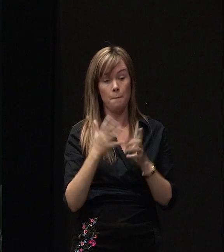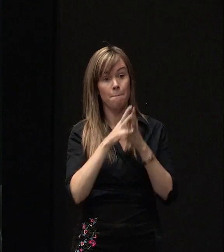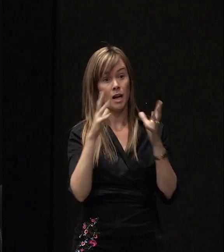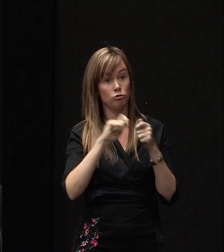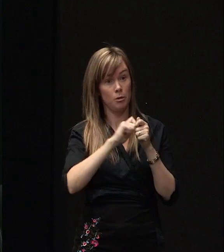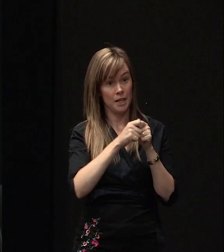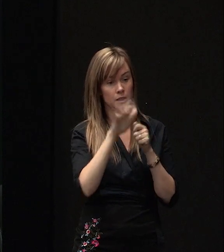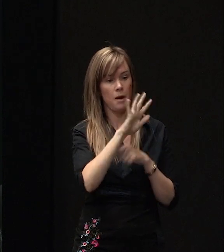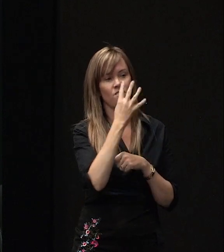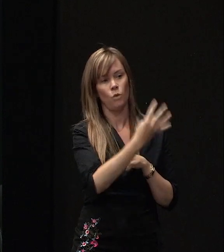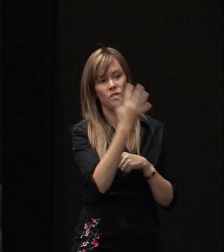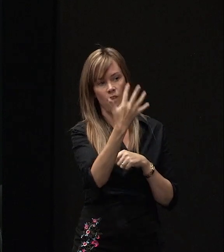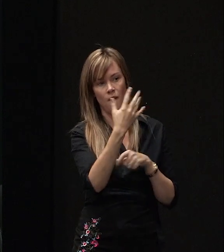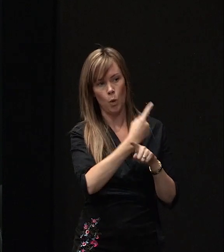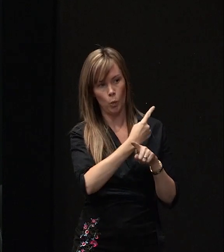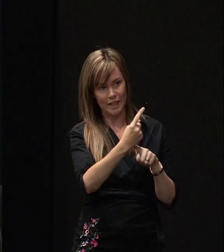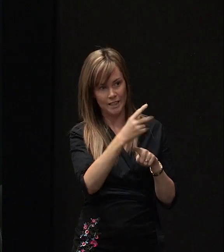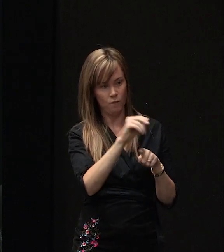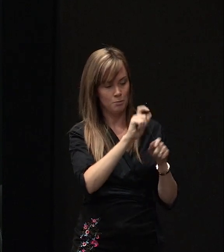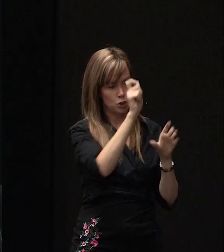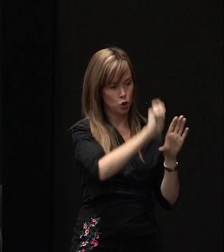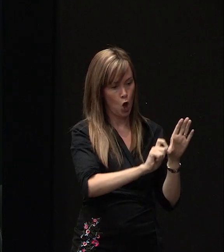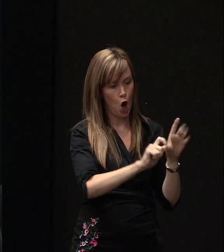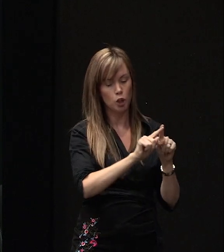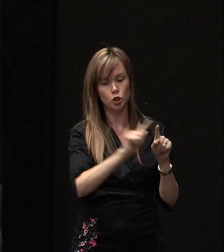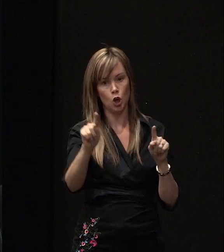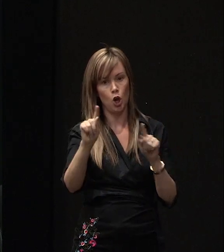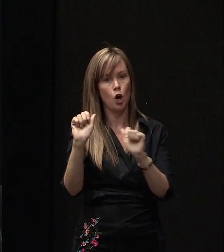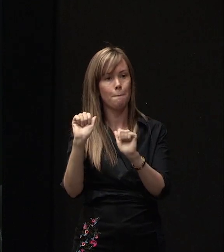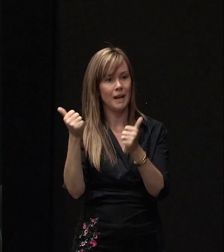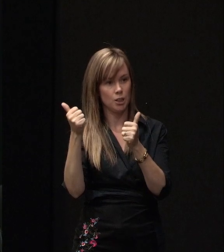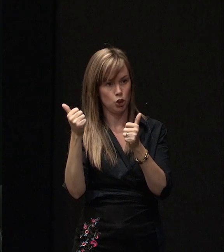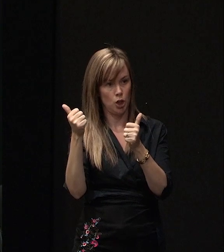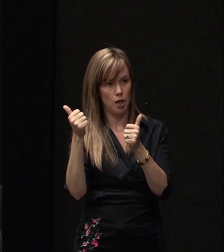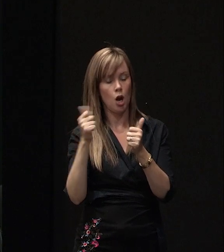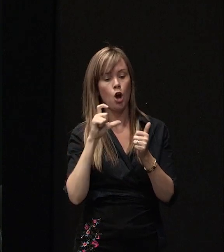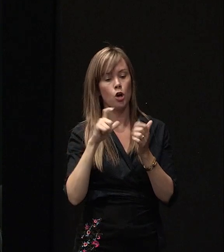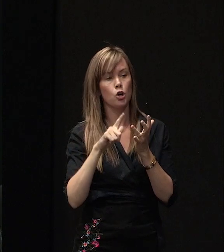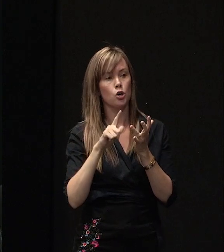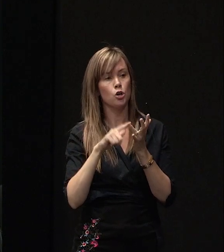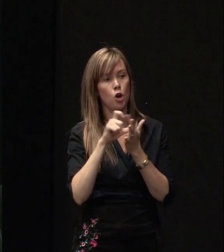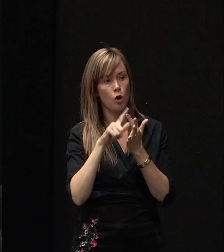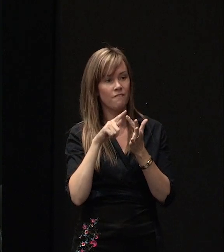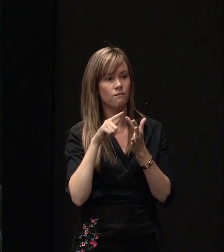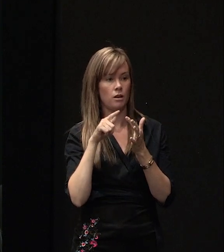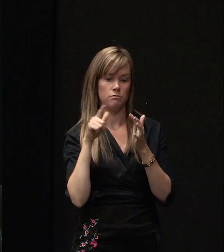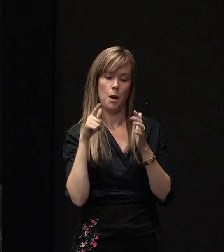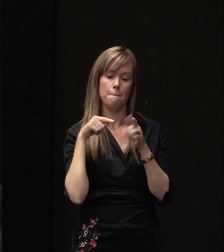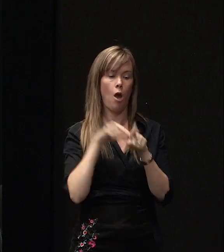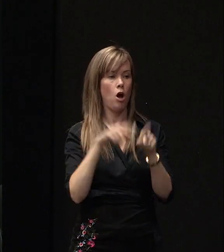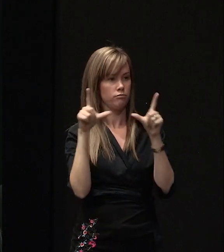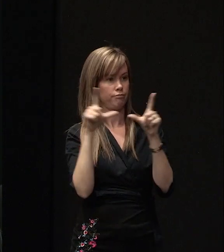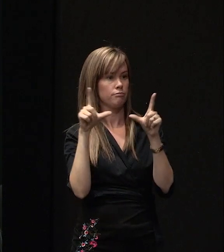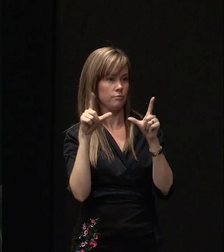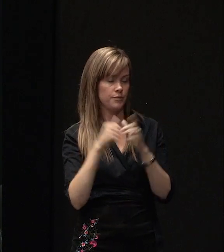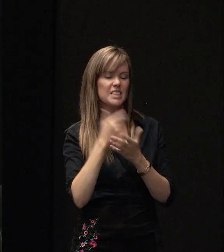45 weeks from the design phase right through to the completion and code of compliance. Now that differs depending